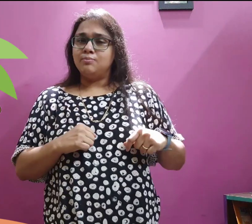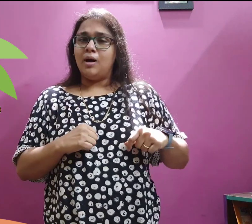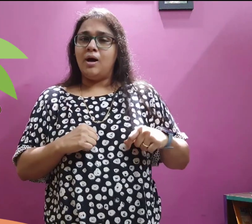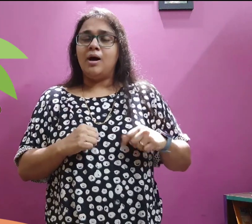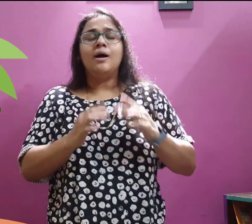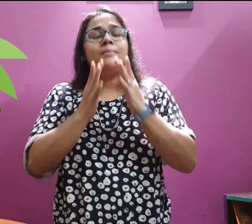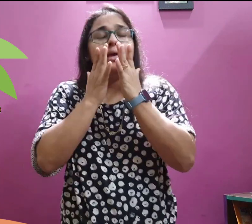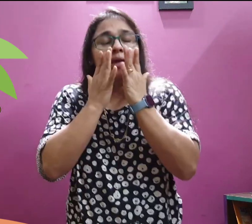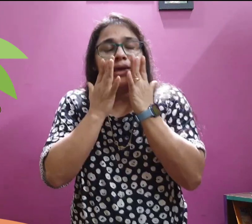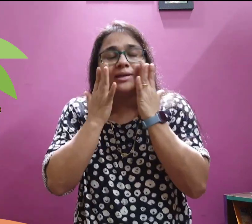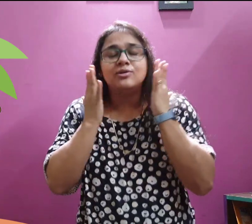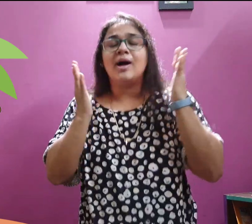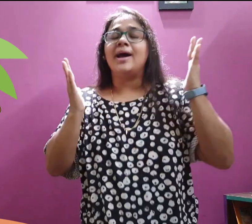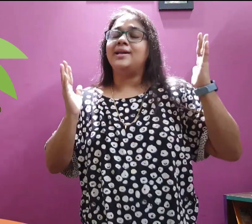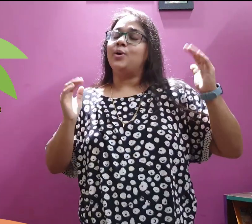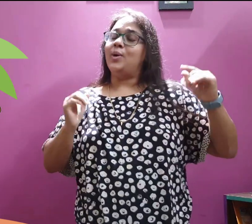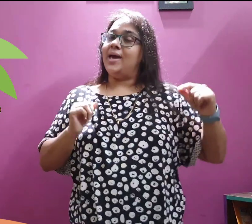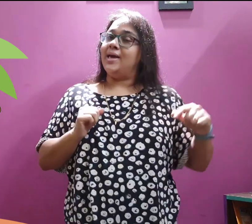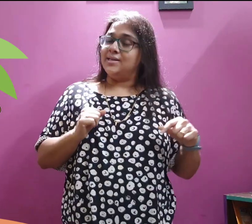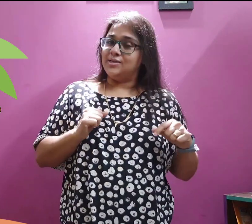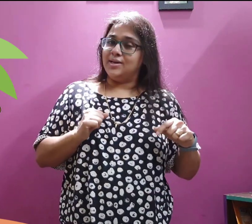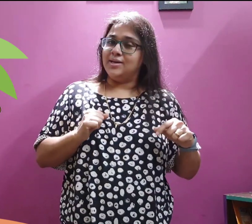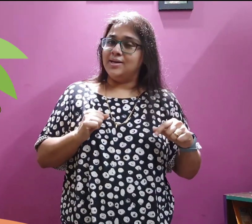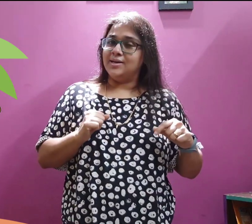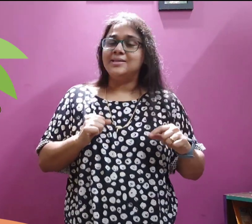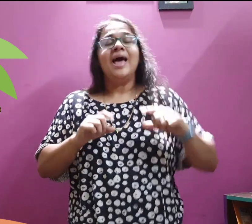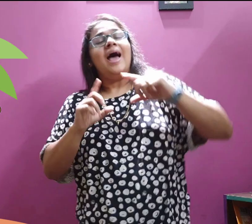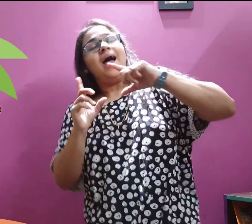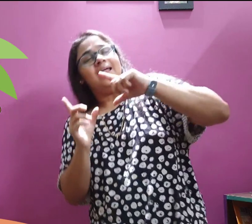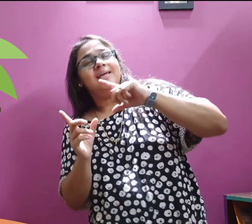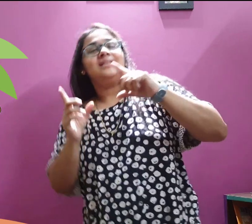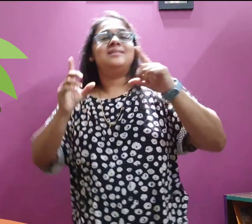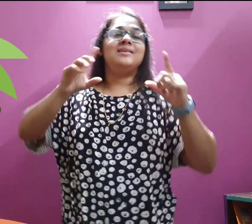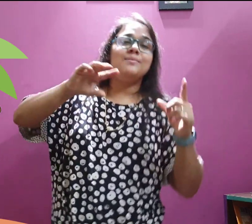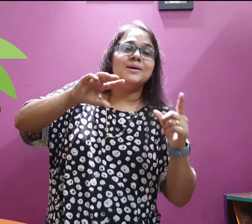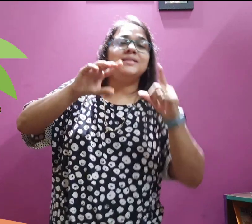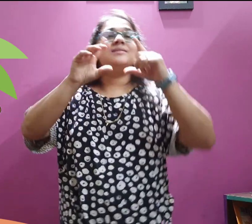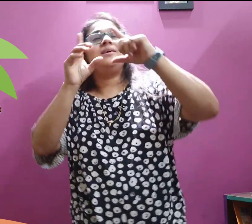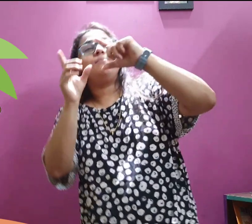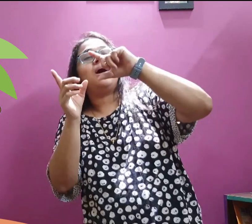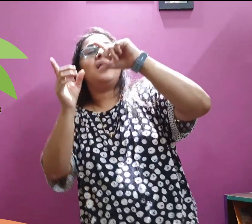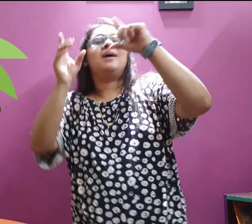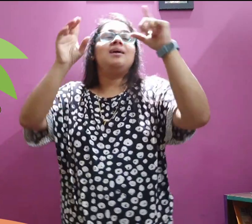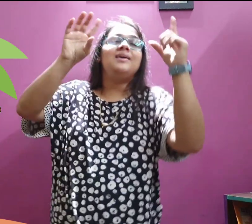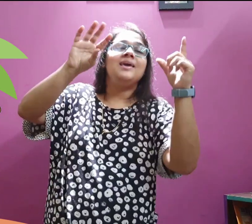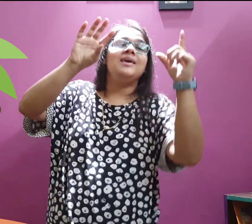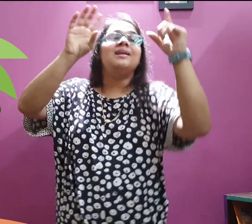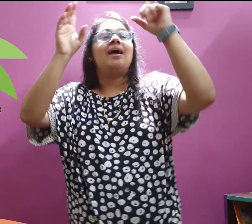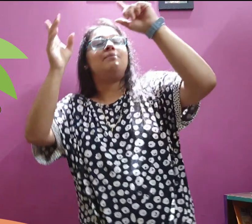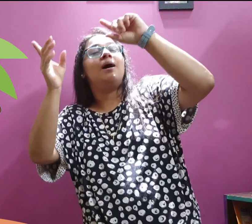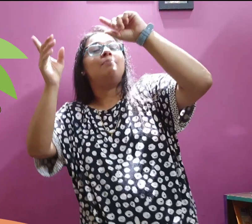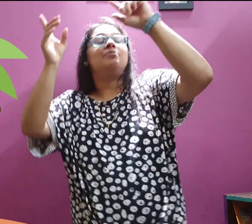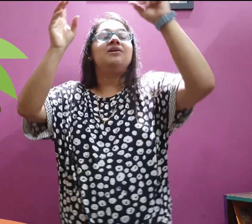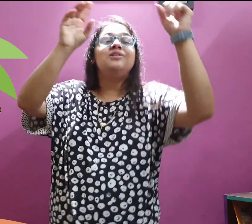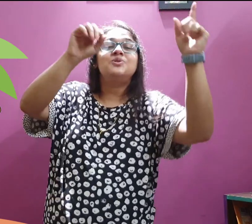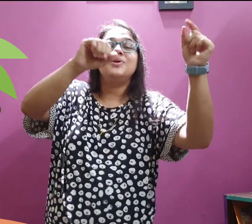mommy and dried away his tears. And Itsy Bitsy Monkey climbed up the tree